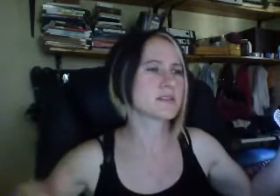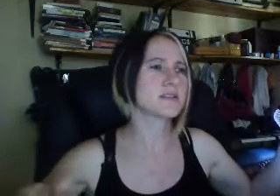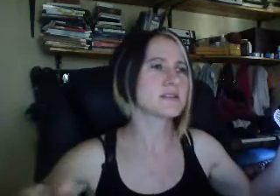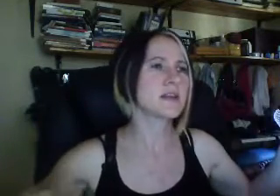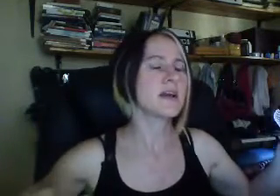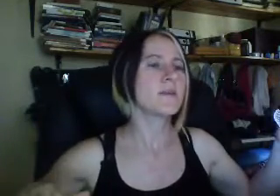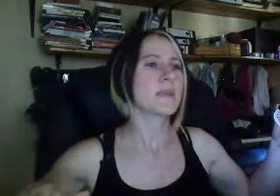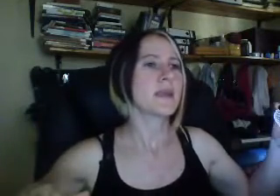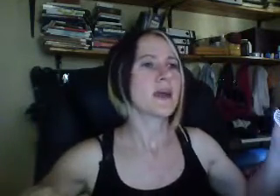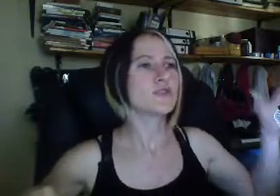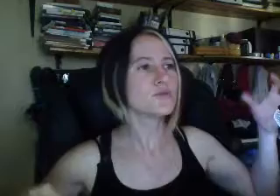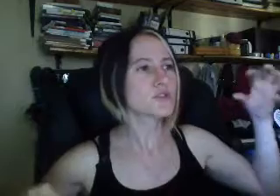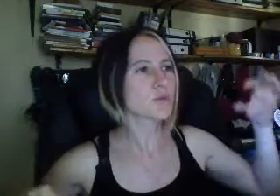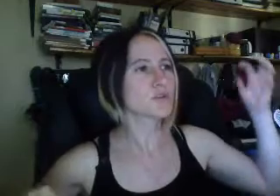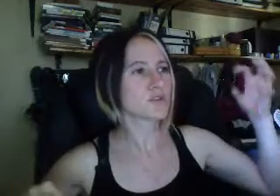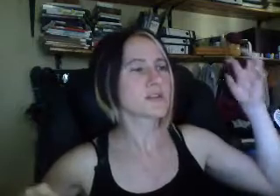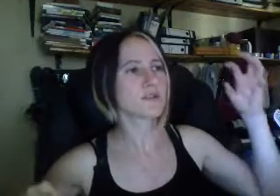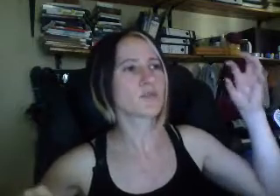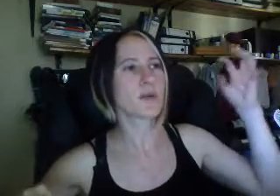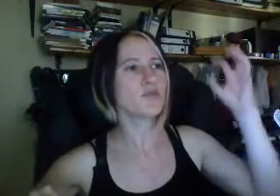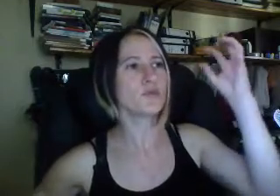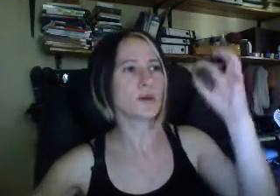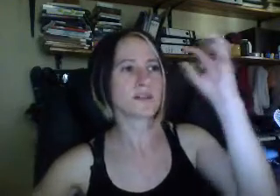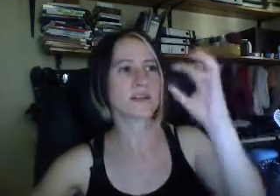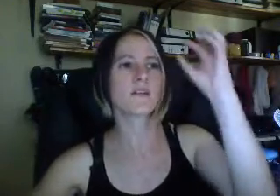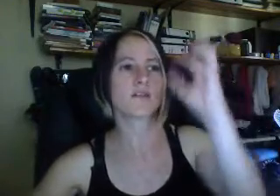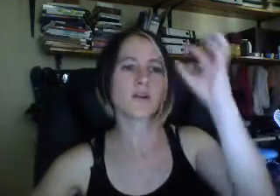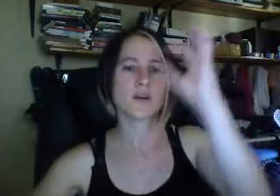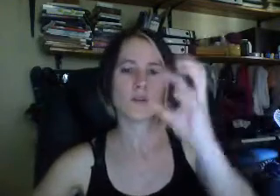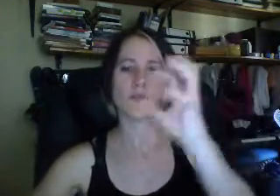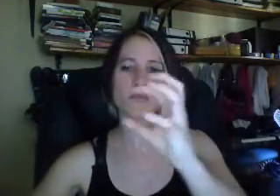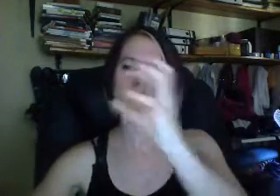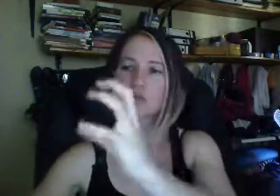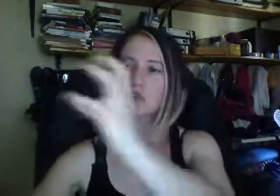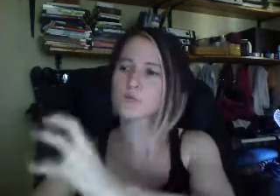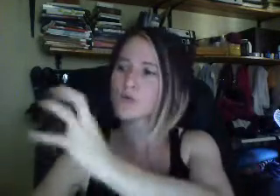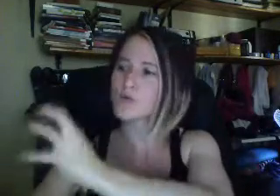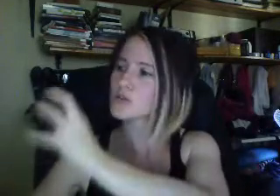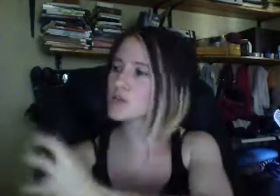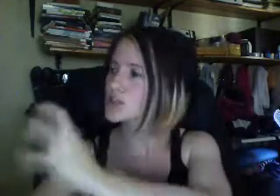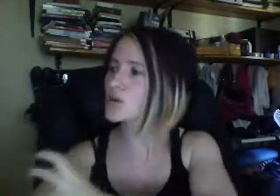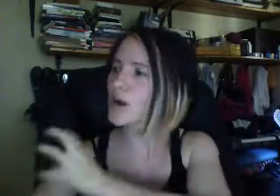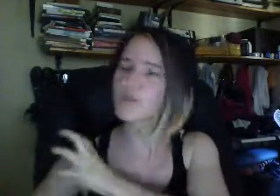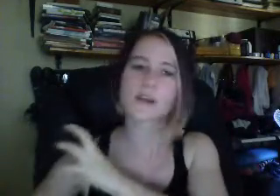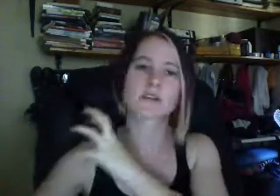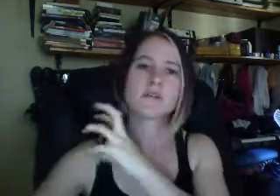this, this, and you sort out yourself, so when you as self move through this world, you're actually quite effective.